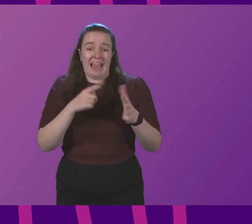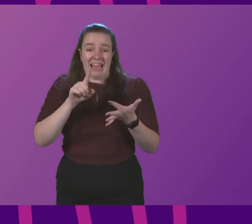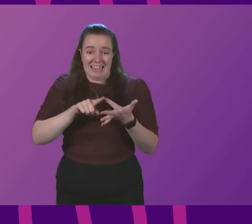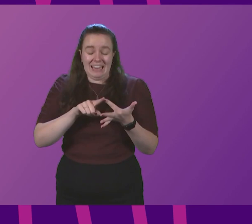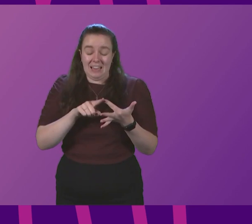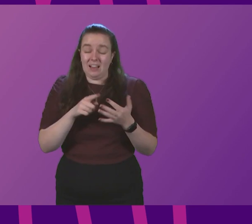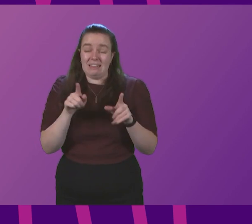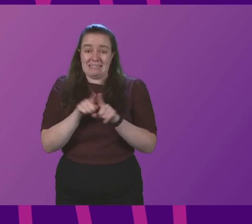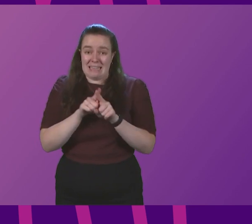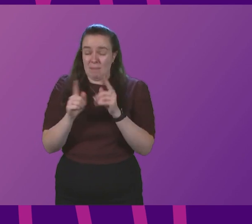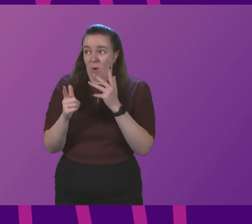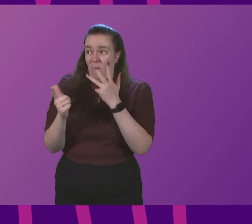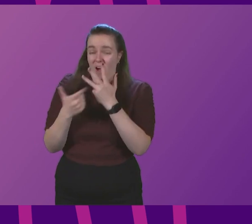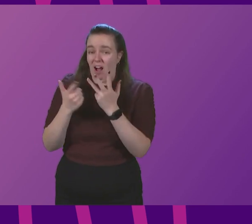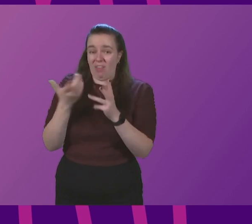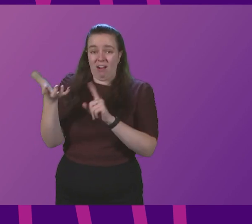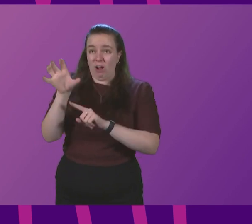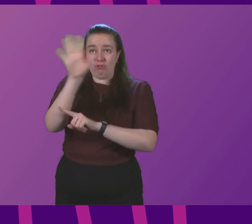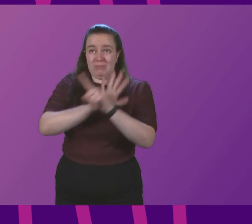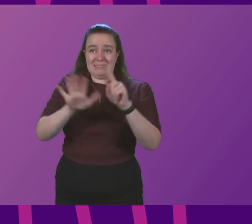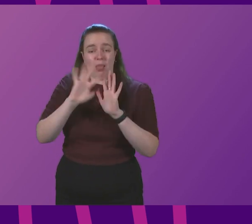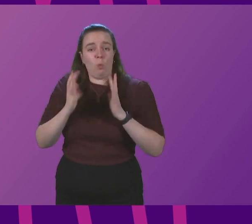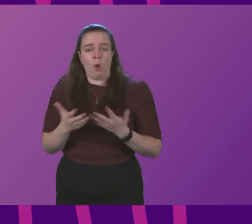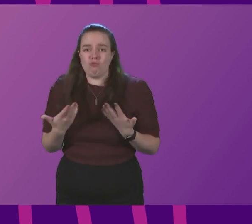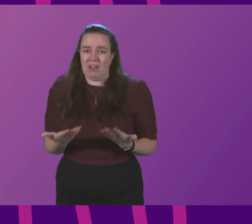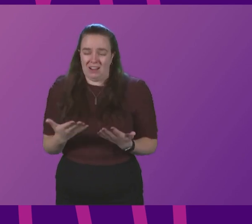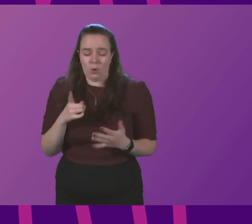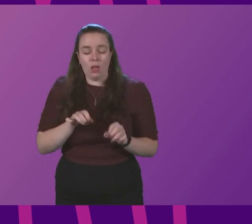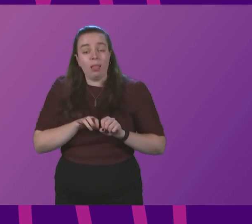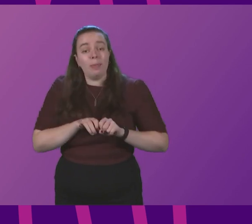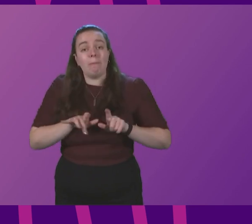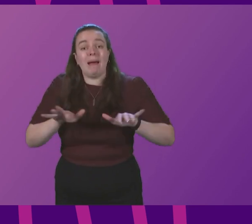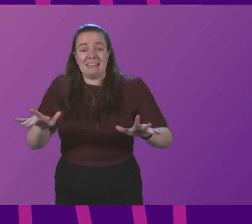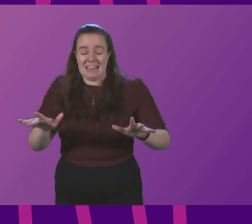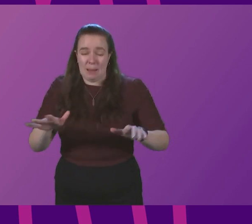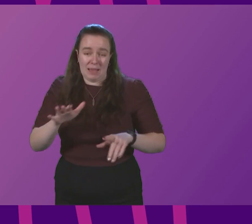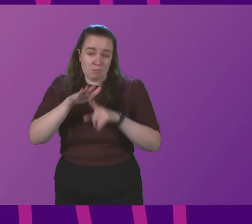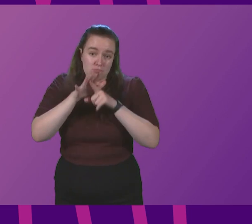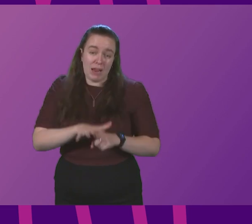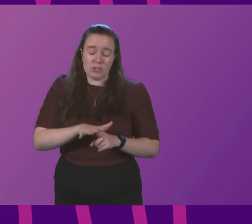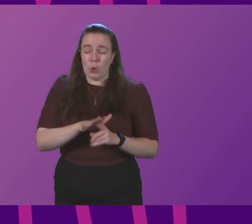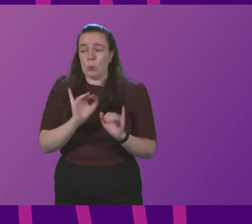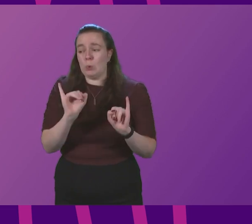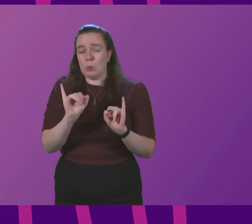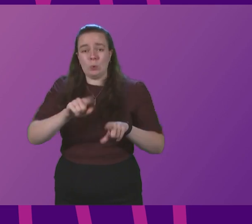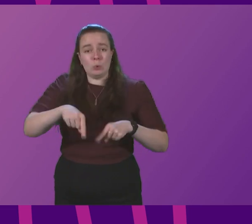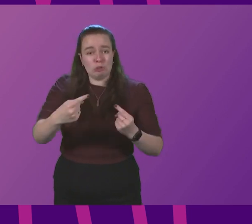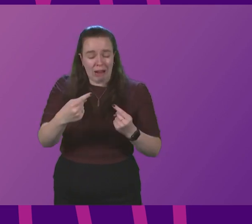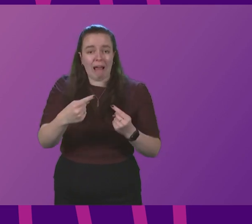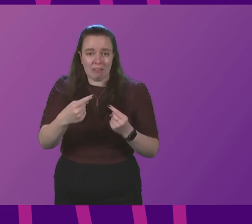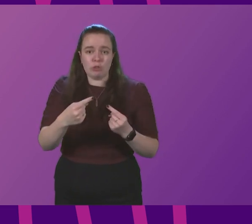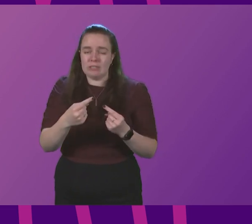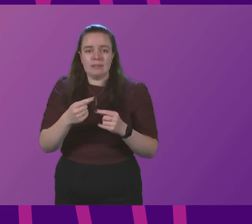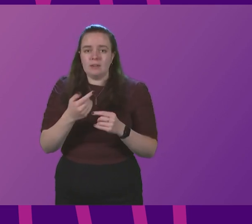like probably every other country in the world right now, the pressure of this pandemic is creating real challenges in